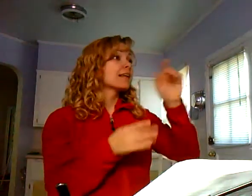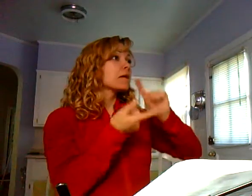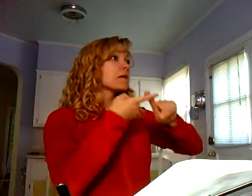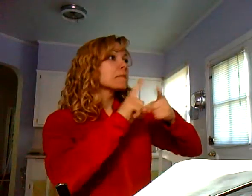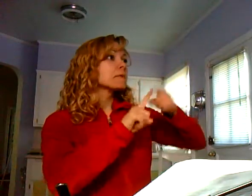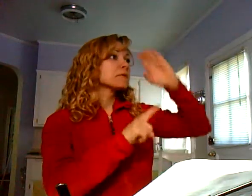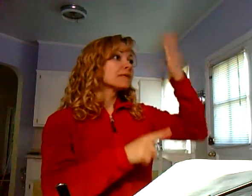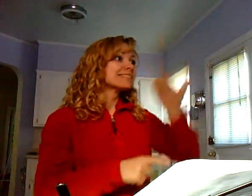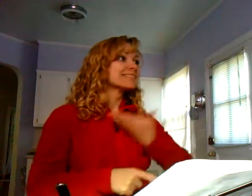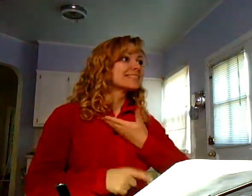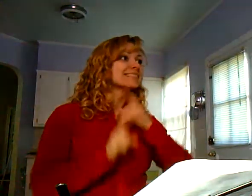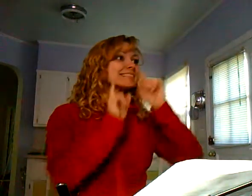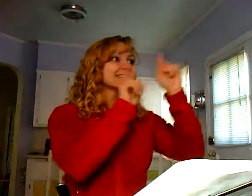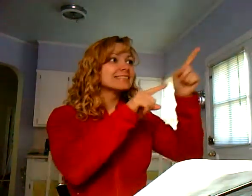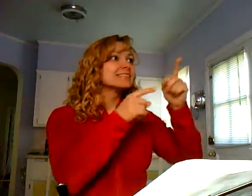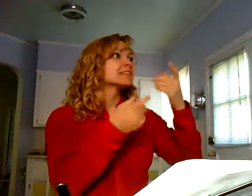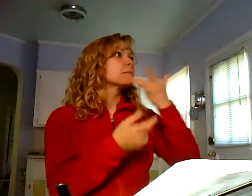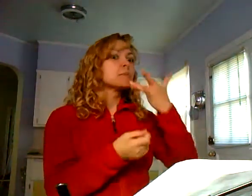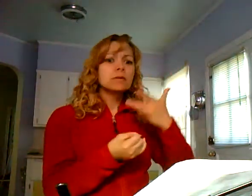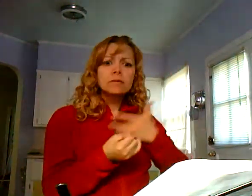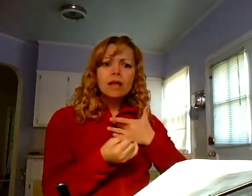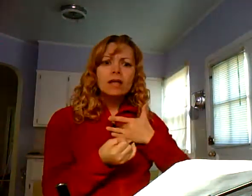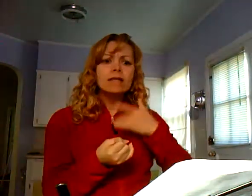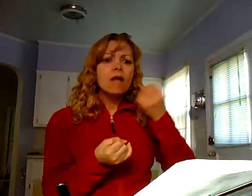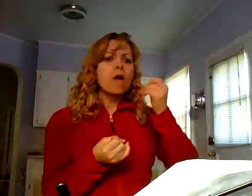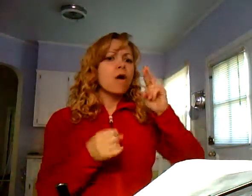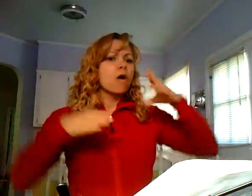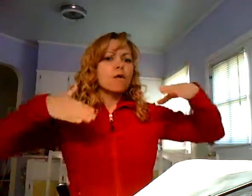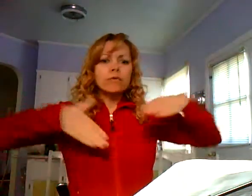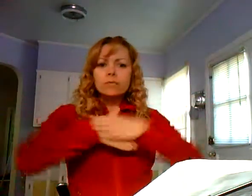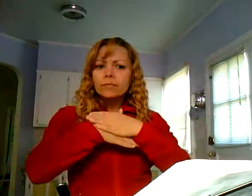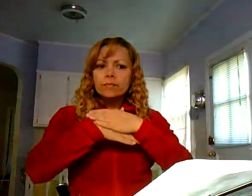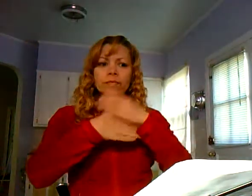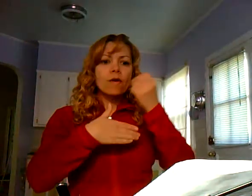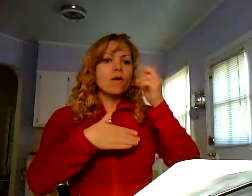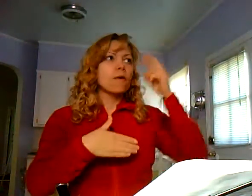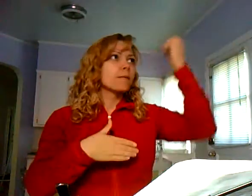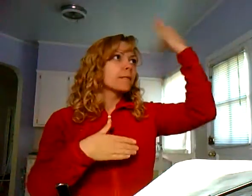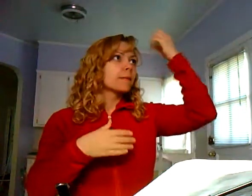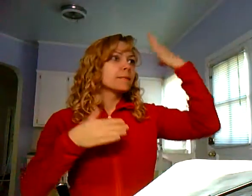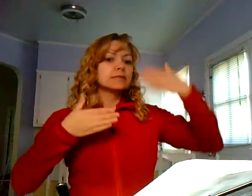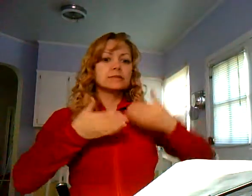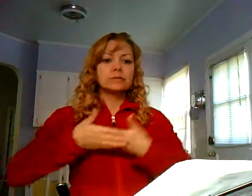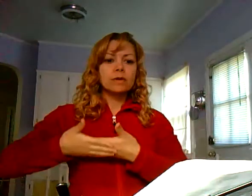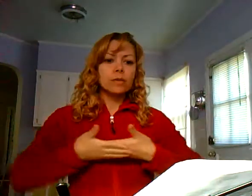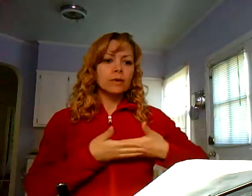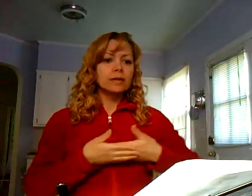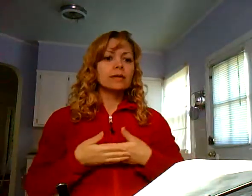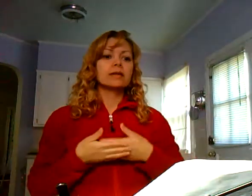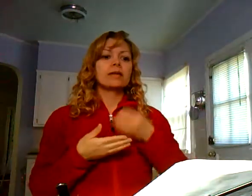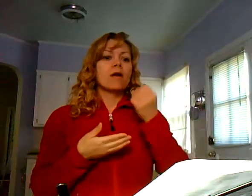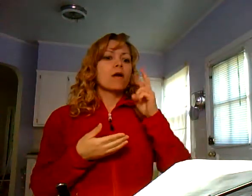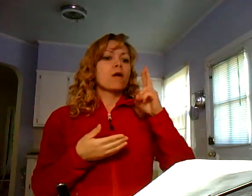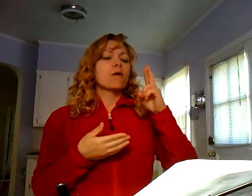Or maybe somebody invites me to a party, a birthday party, or a wedding, or a baby shower, or something.